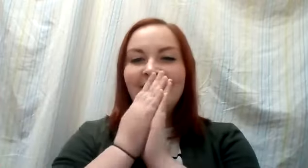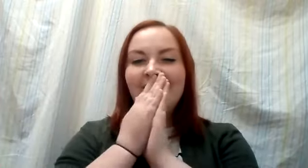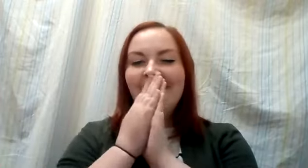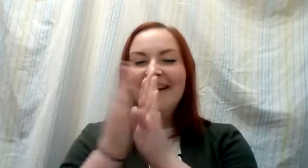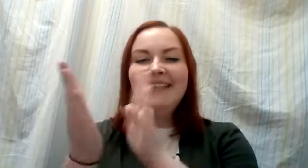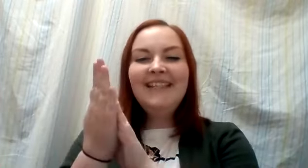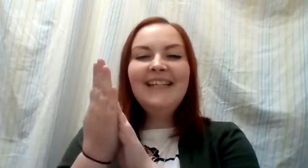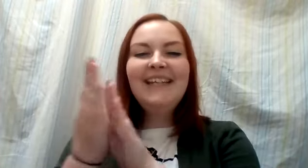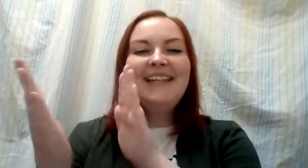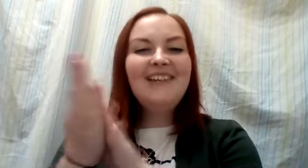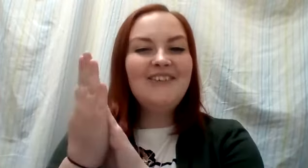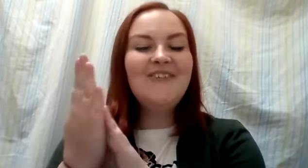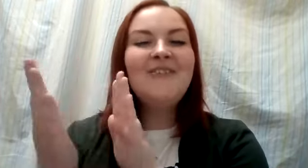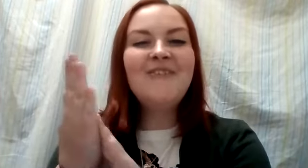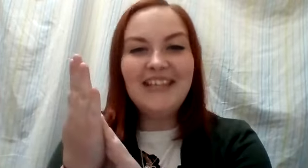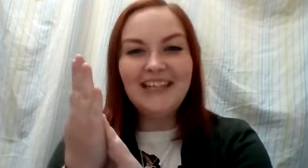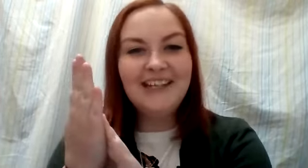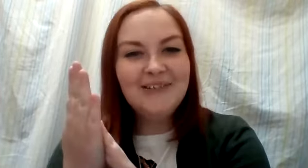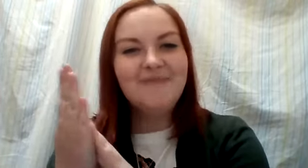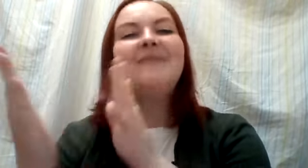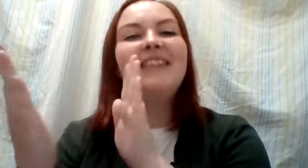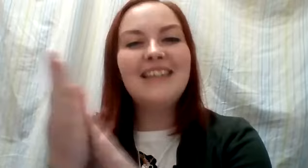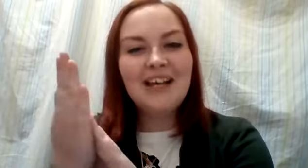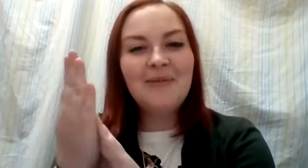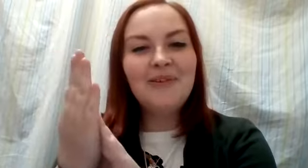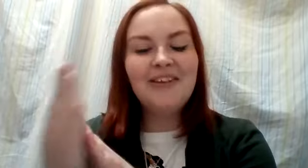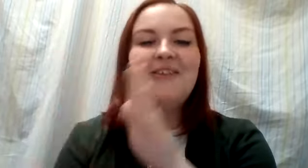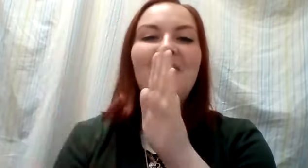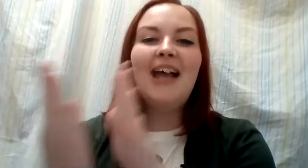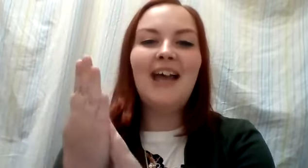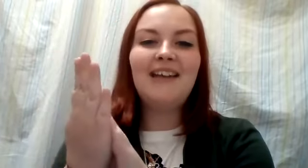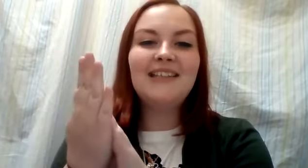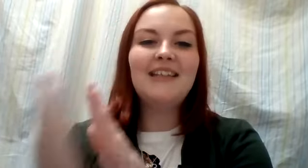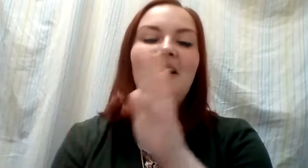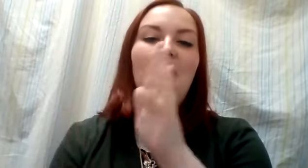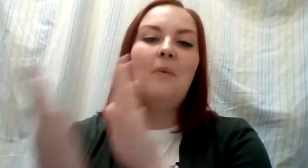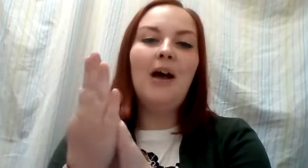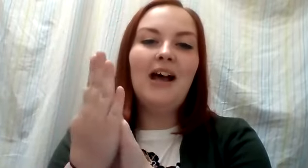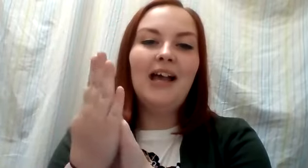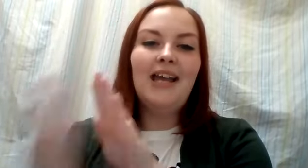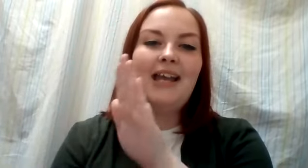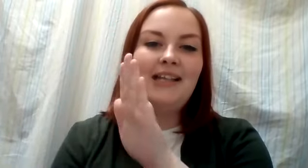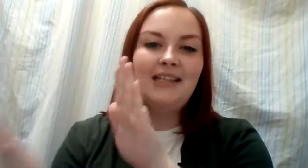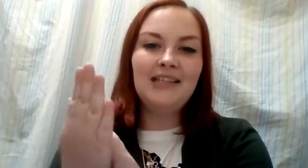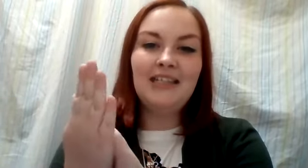-p-u-v-w-x-y-and-z.